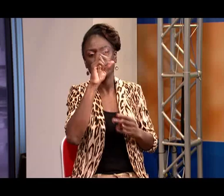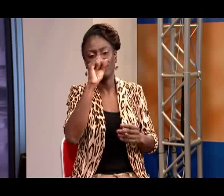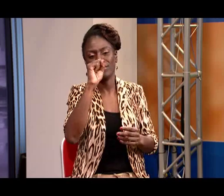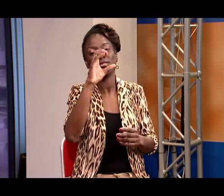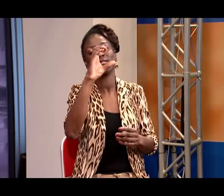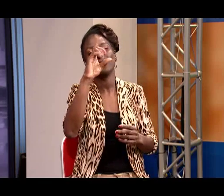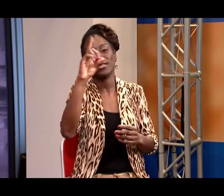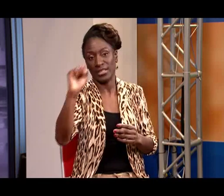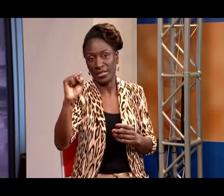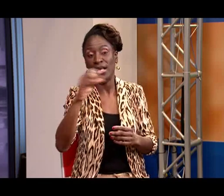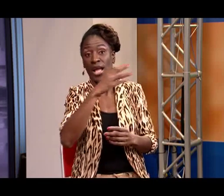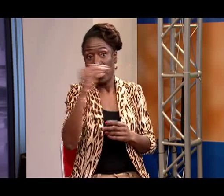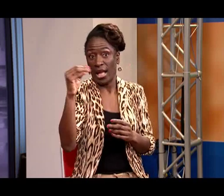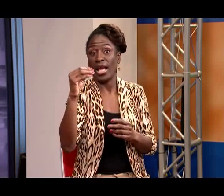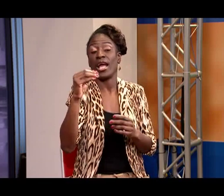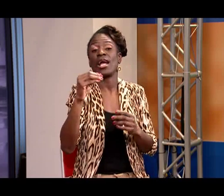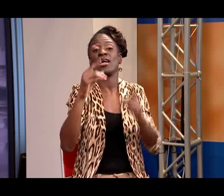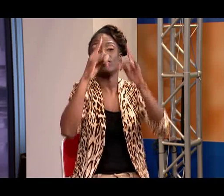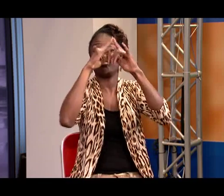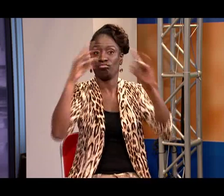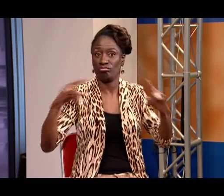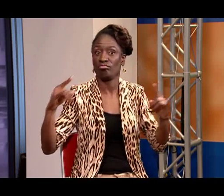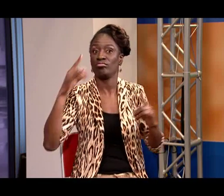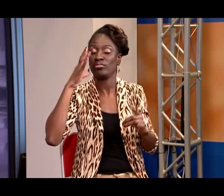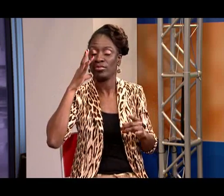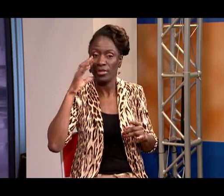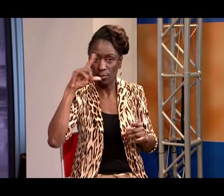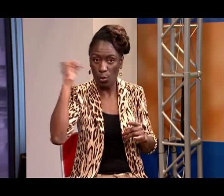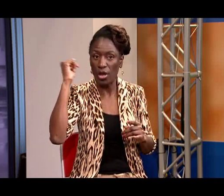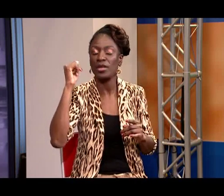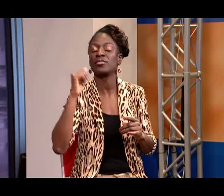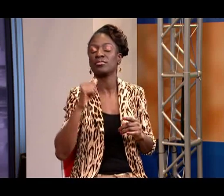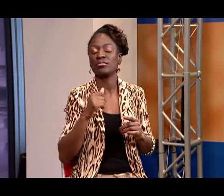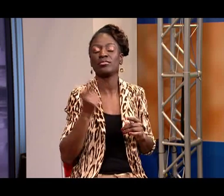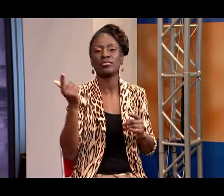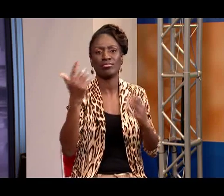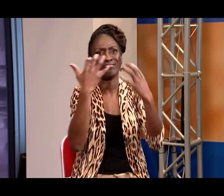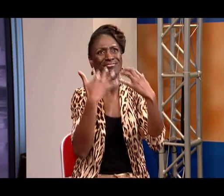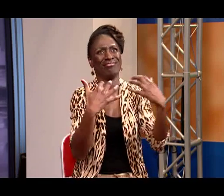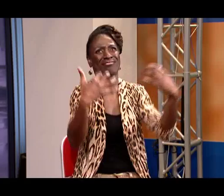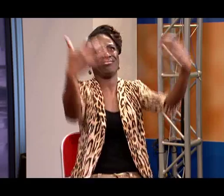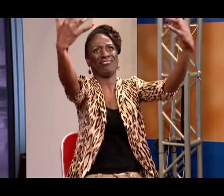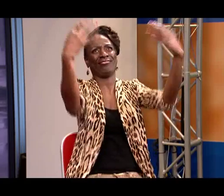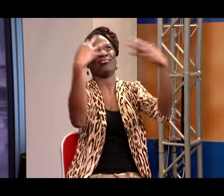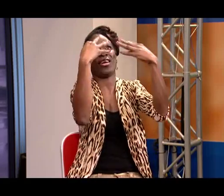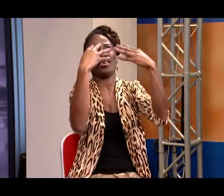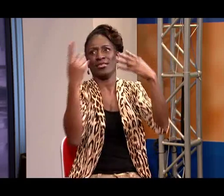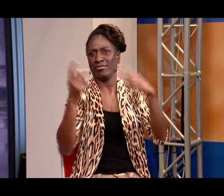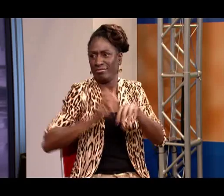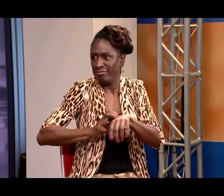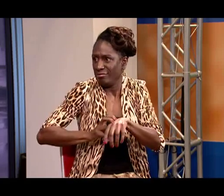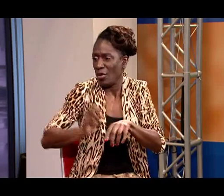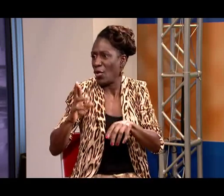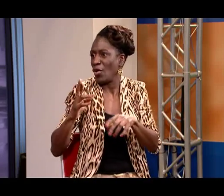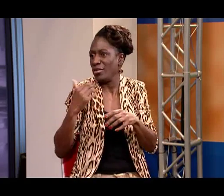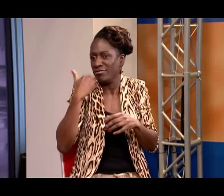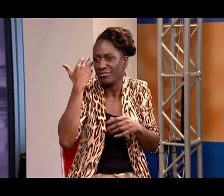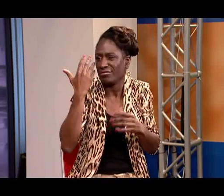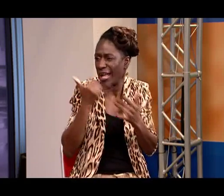one of our last questions for now working in Cirque du Soleil and performing you have millions of people with their eyes